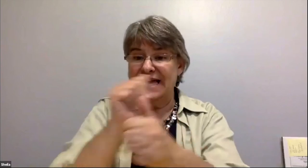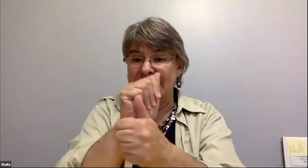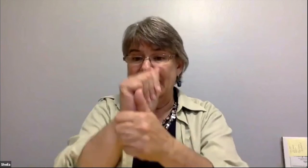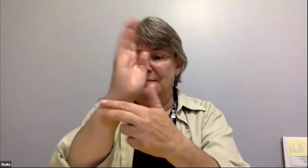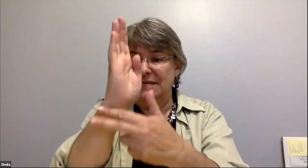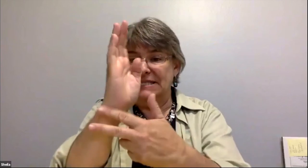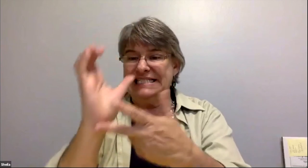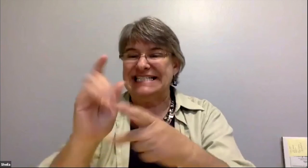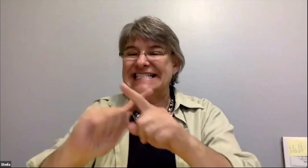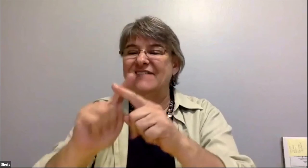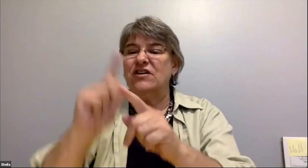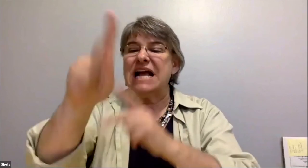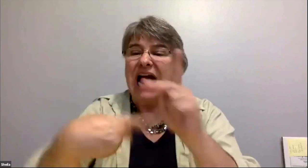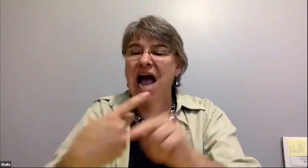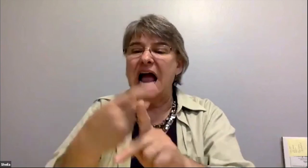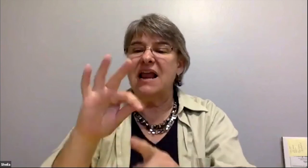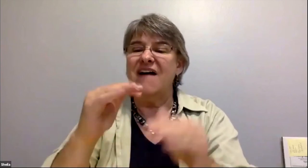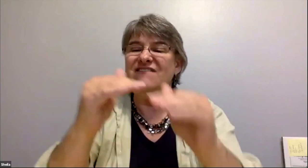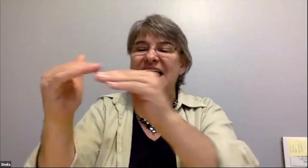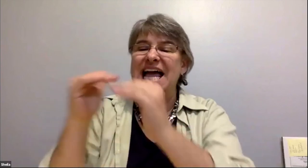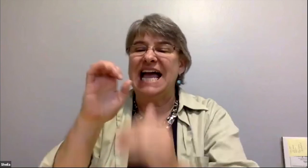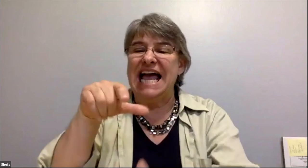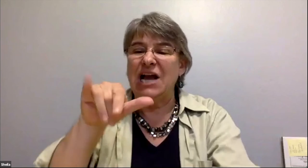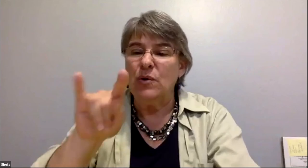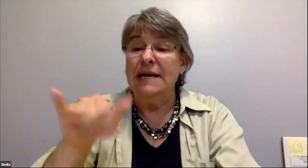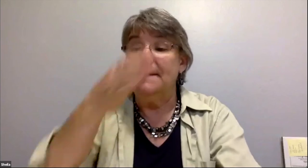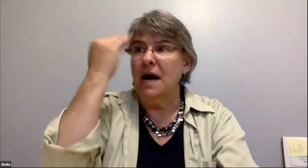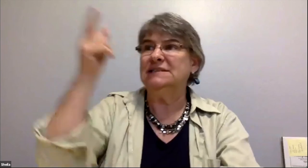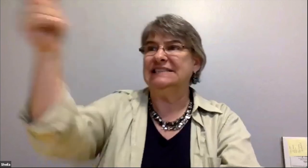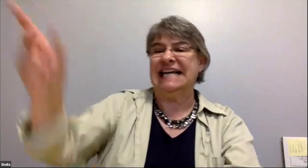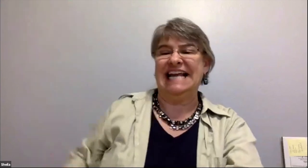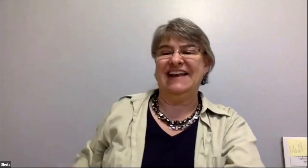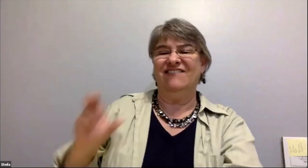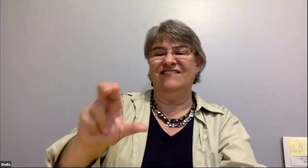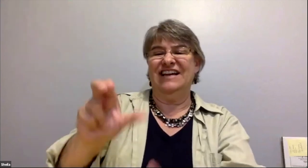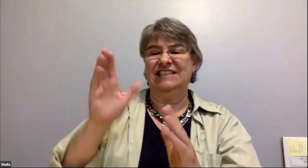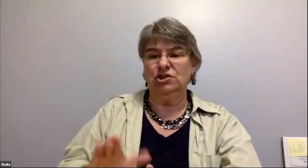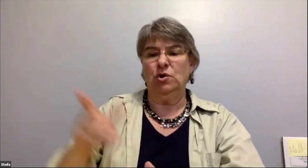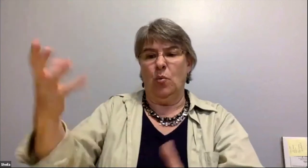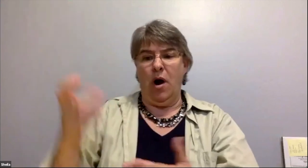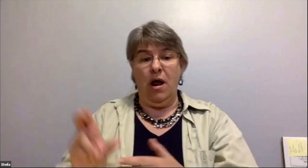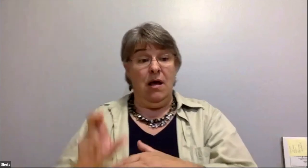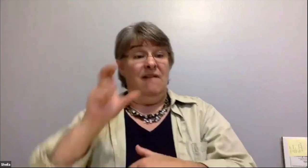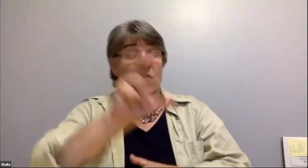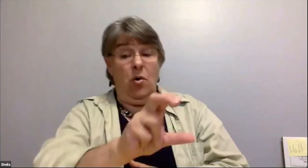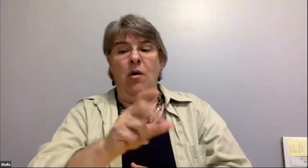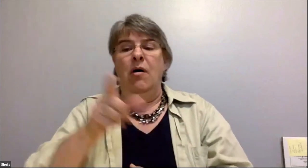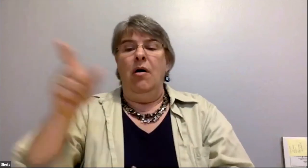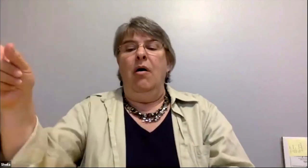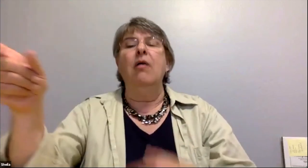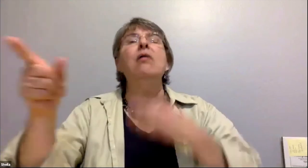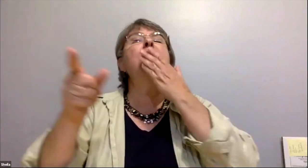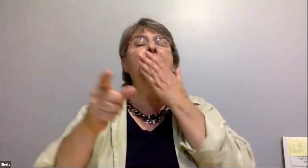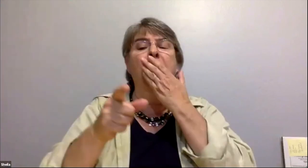investing time or or money or their souls into this system this is your reward this is your payback